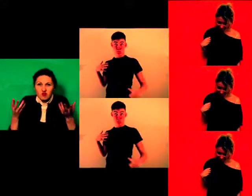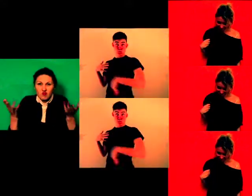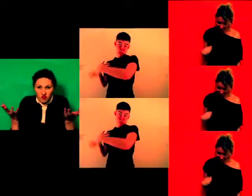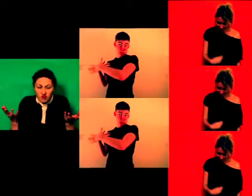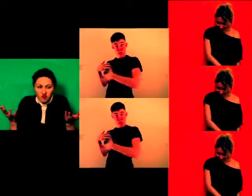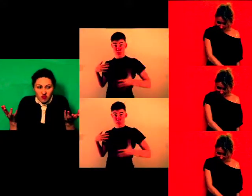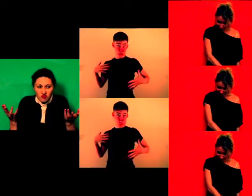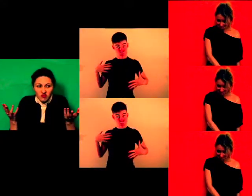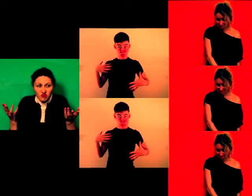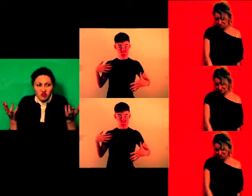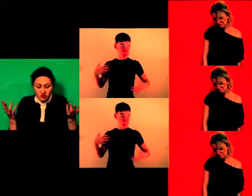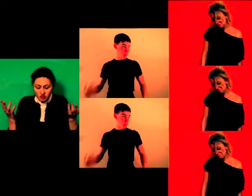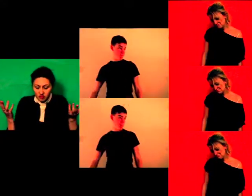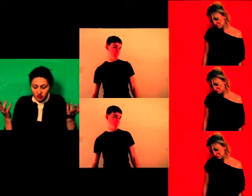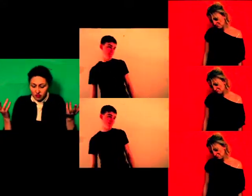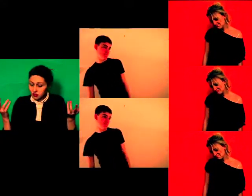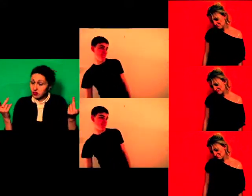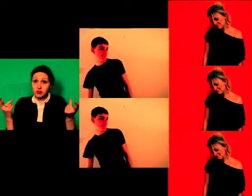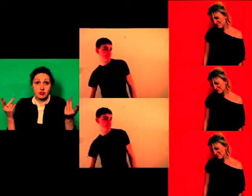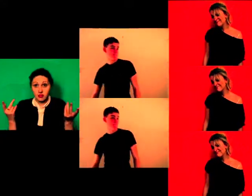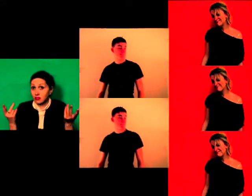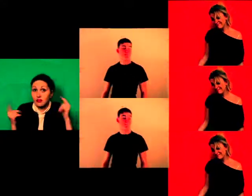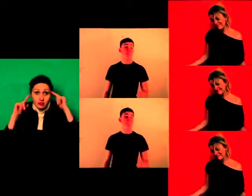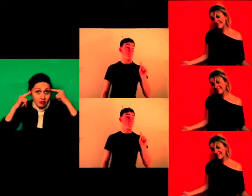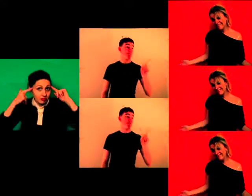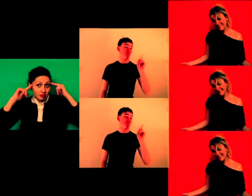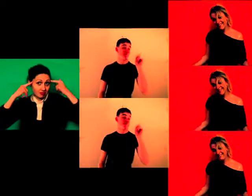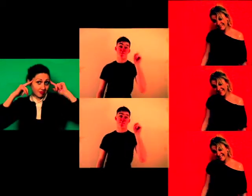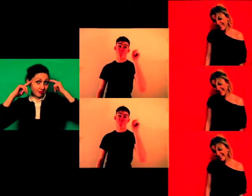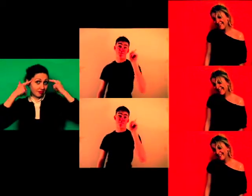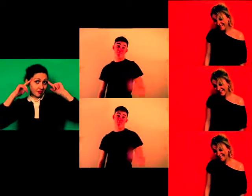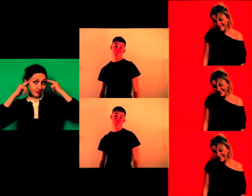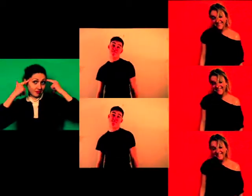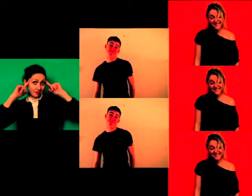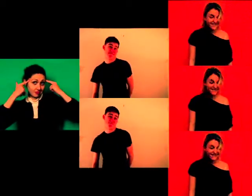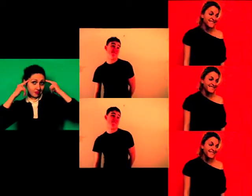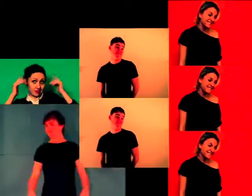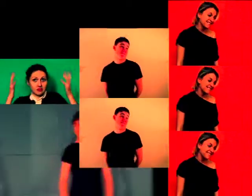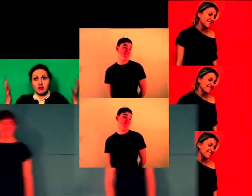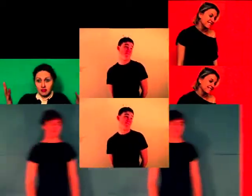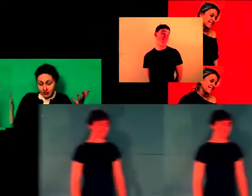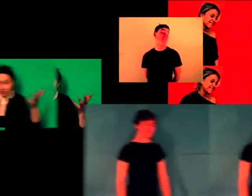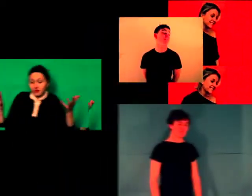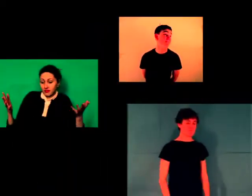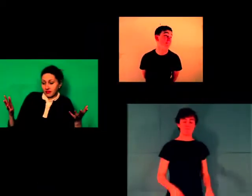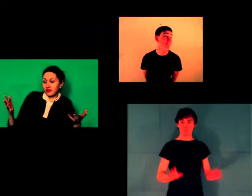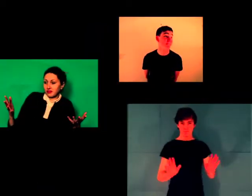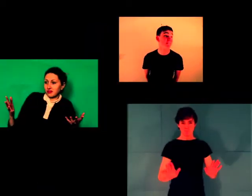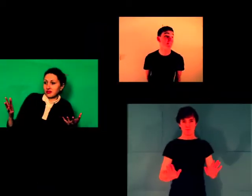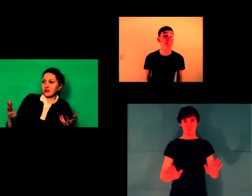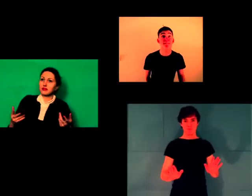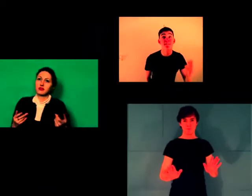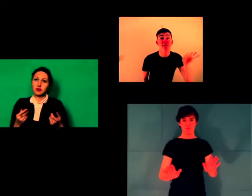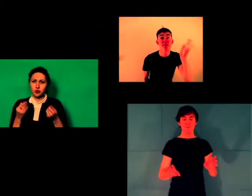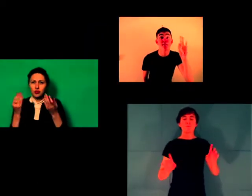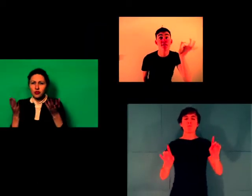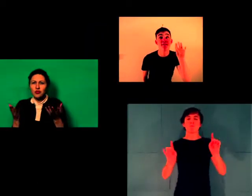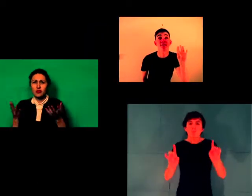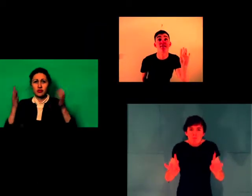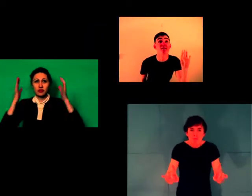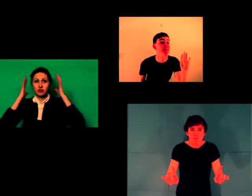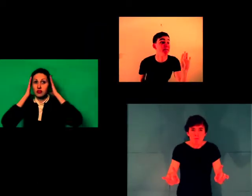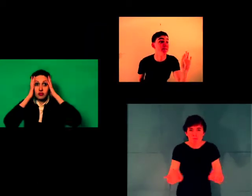shit, different day. I thought, you must be great to work with. Here's a key phrase for you.